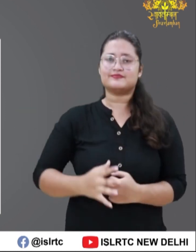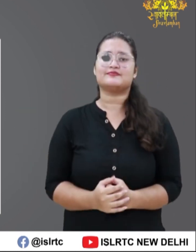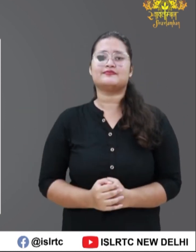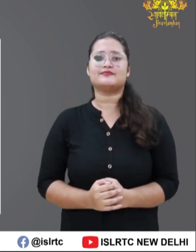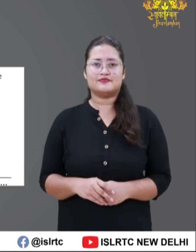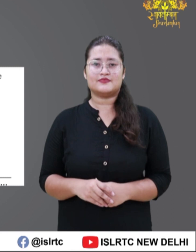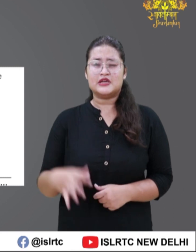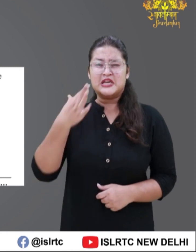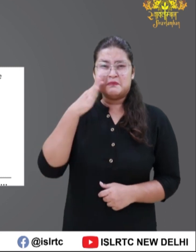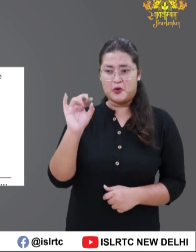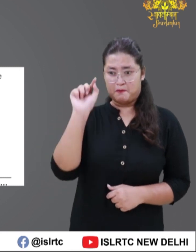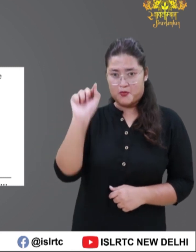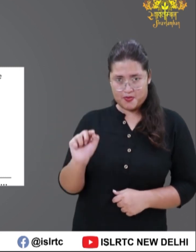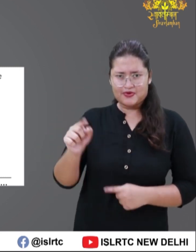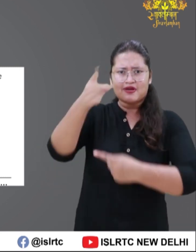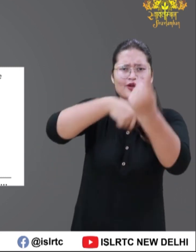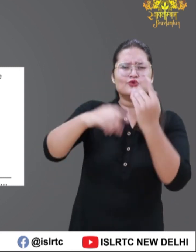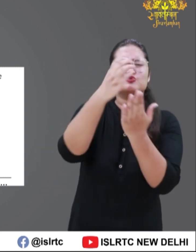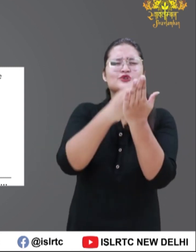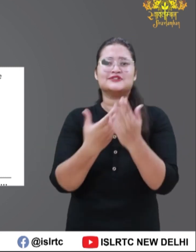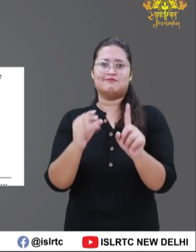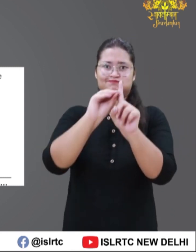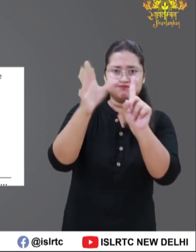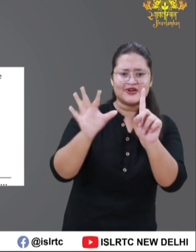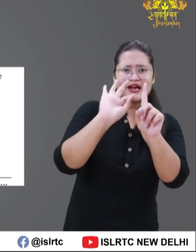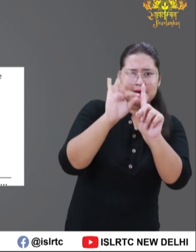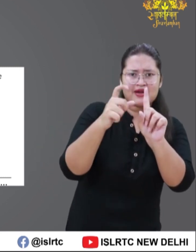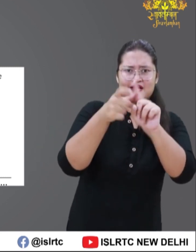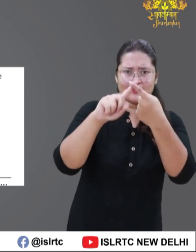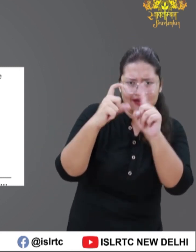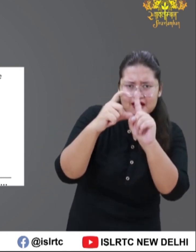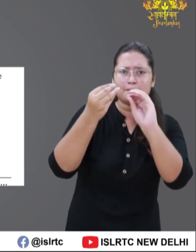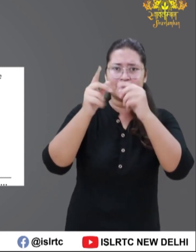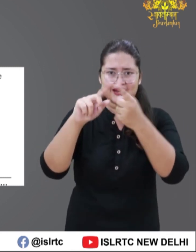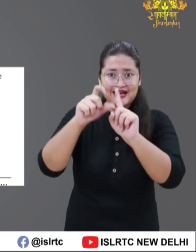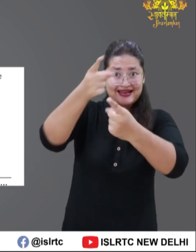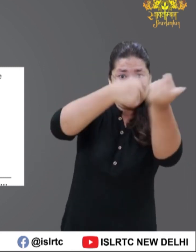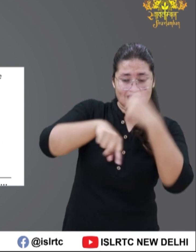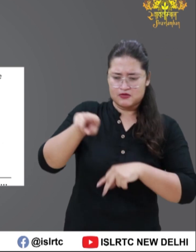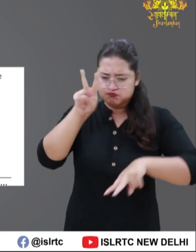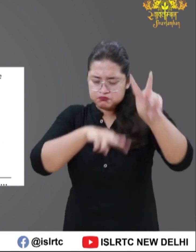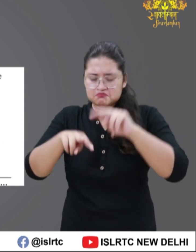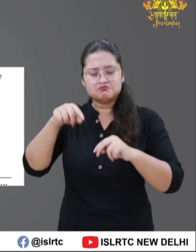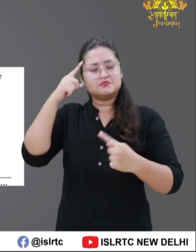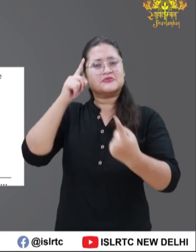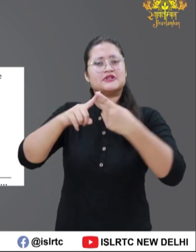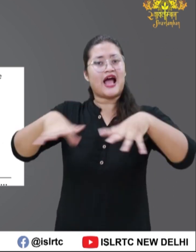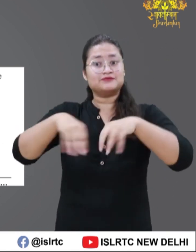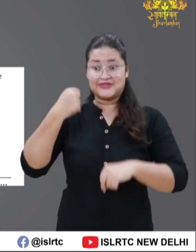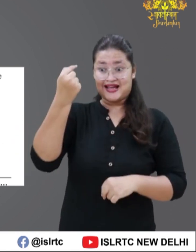Important point for Dizley, DTISL, DEAD and BEAD students to acknowledge and agree to. Here are these